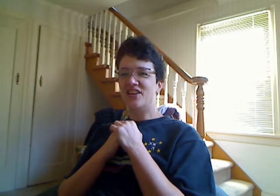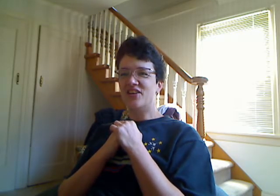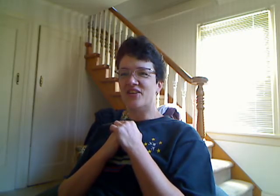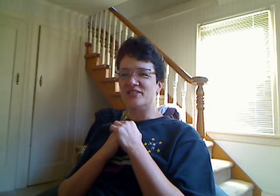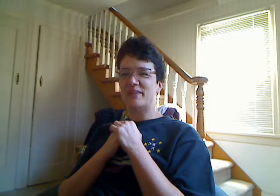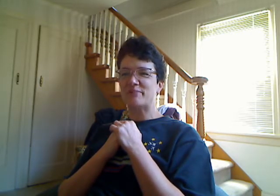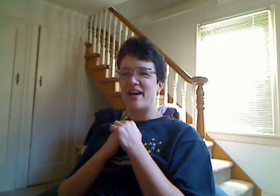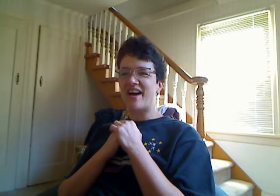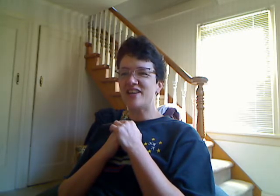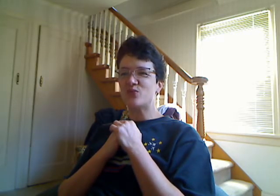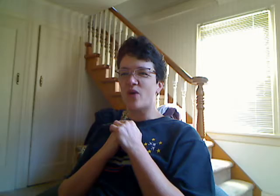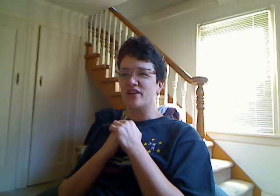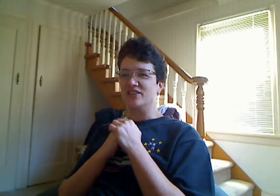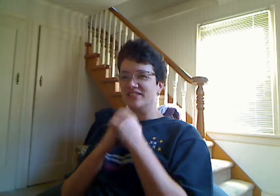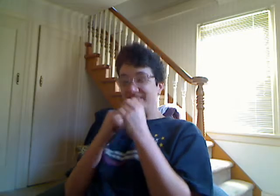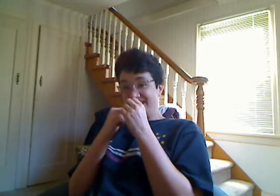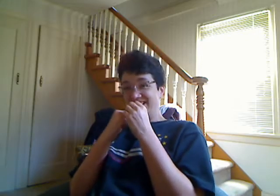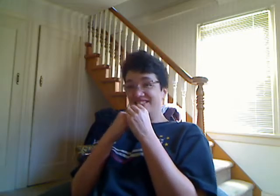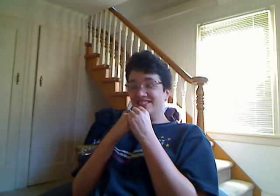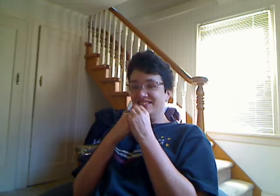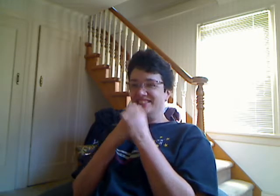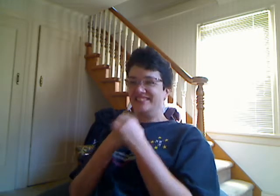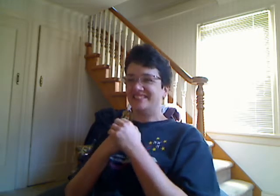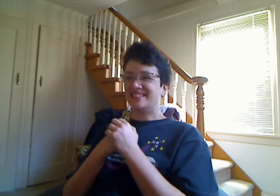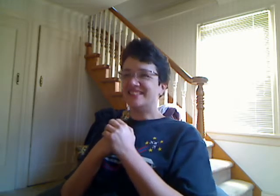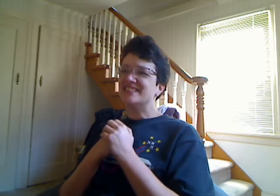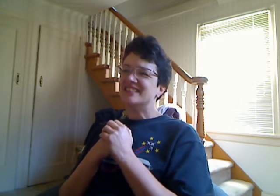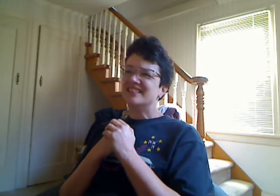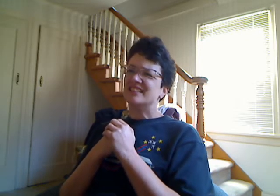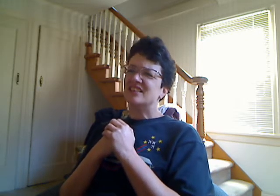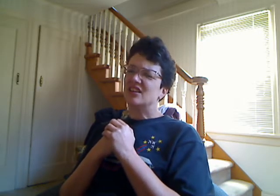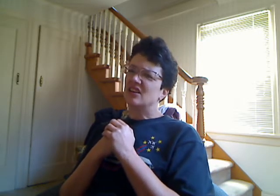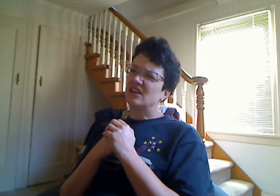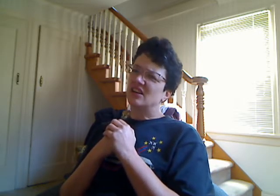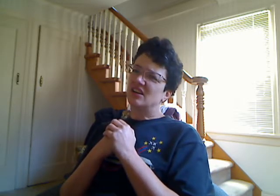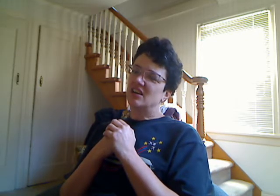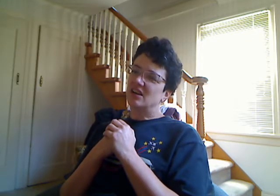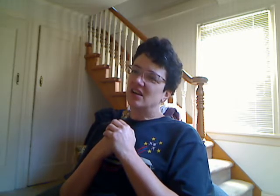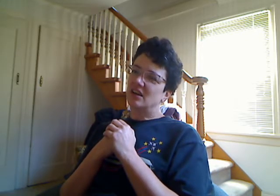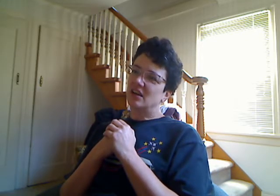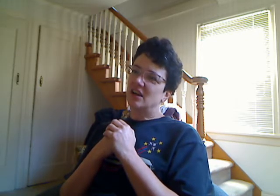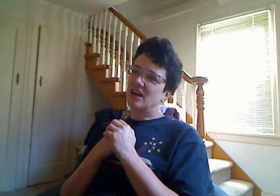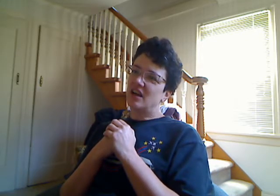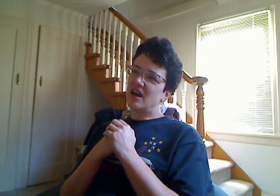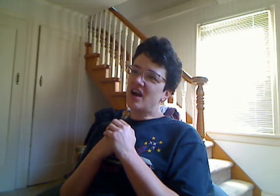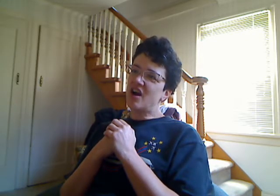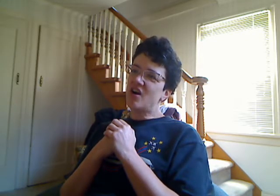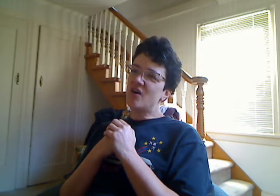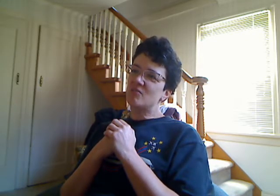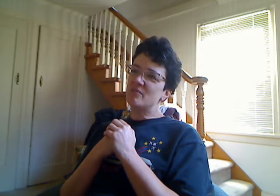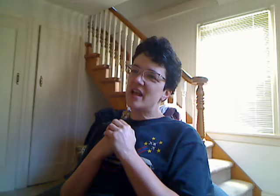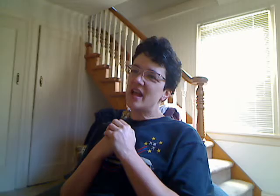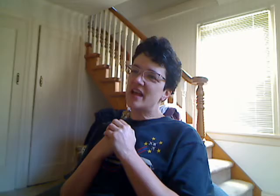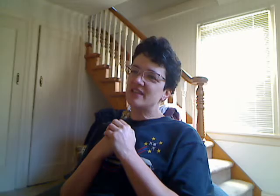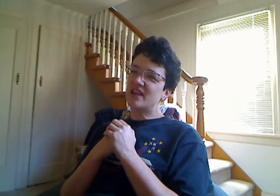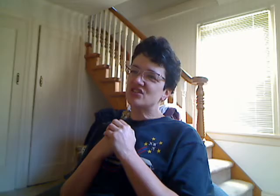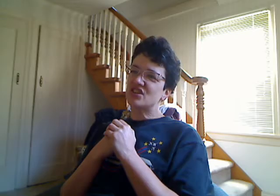Ew! Look at my eyes barry! Ew! I'm about to unveil the inside of this thing. Oh, man! That's